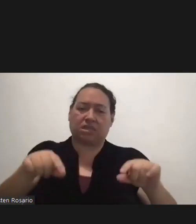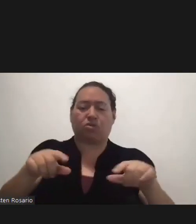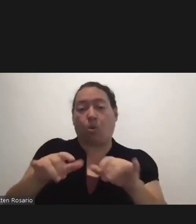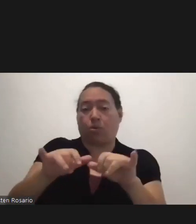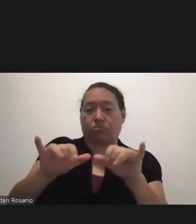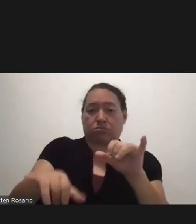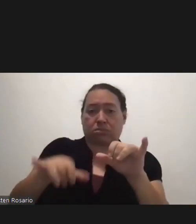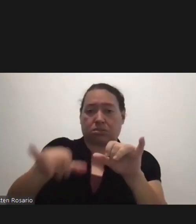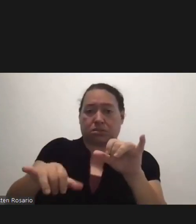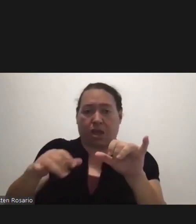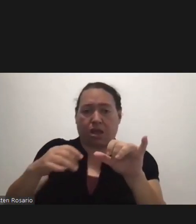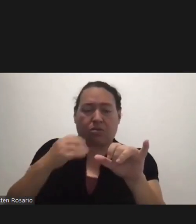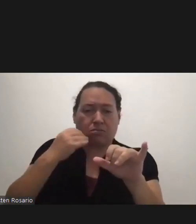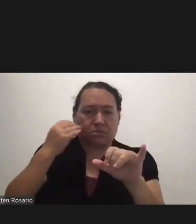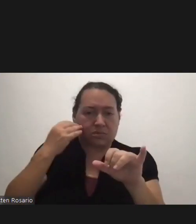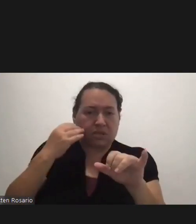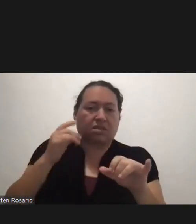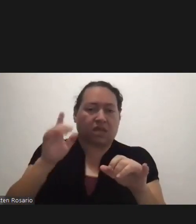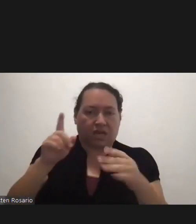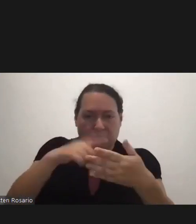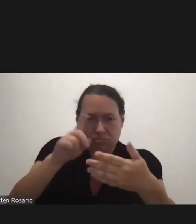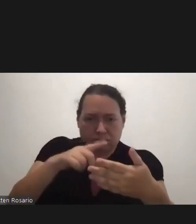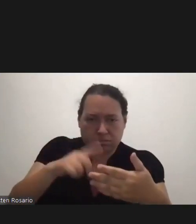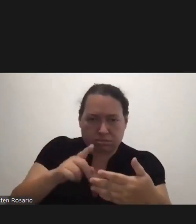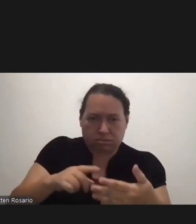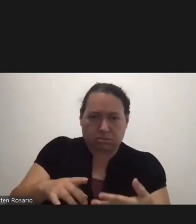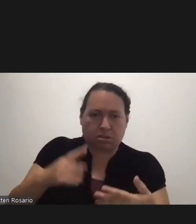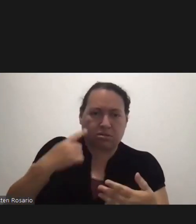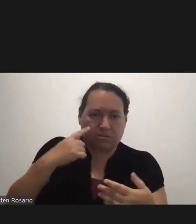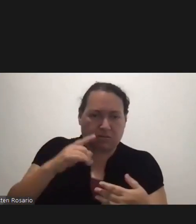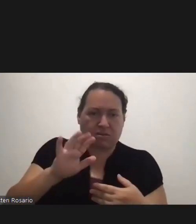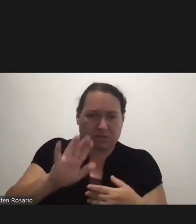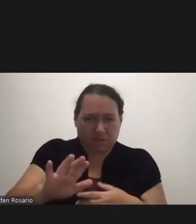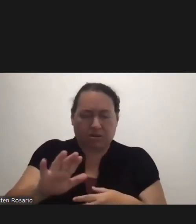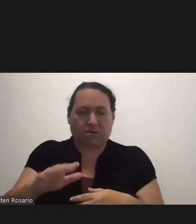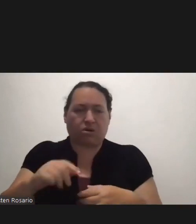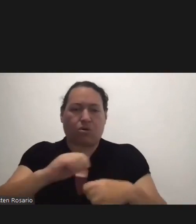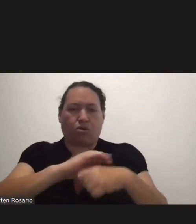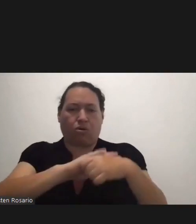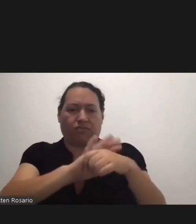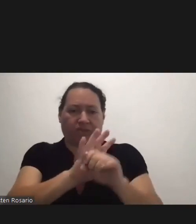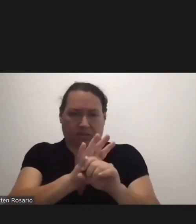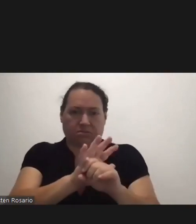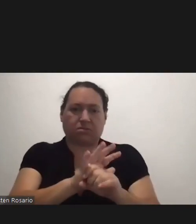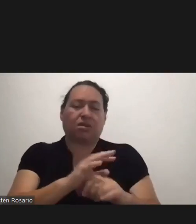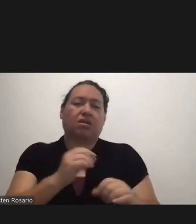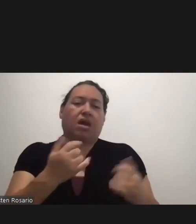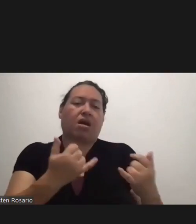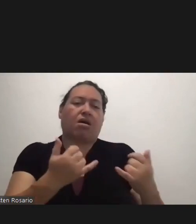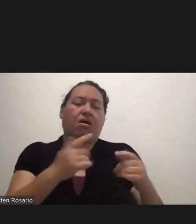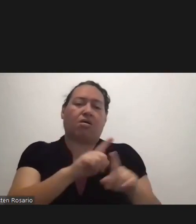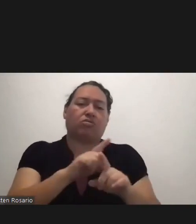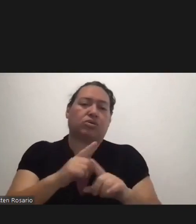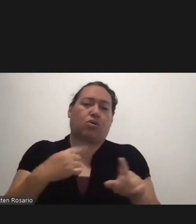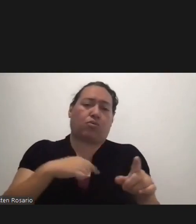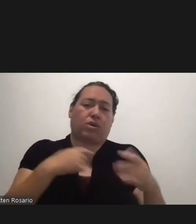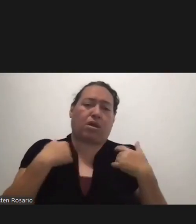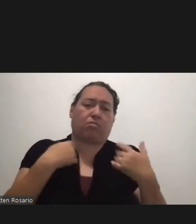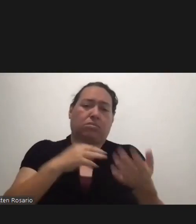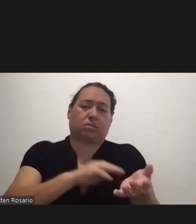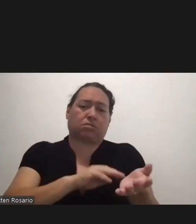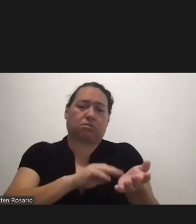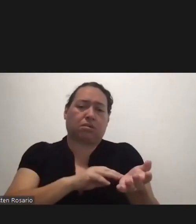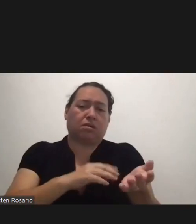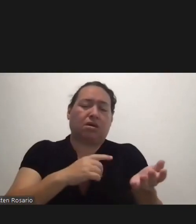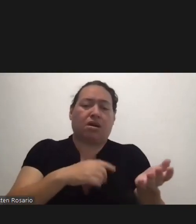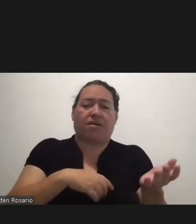COVID-19 symptoms I have with me, of course My Chief Medical Officer, Dr. Felix